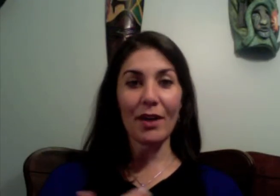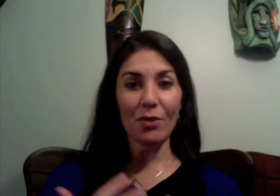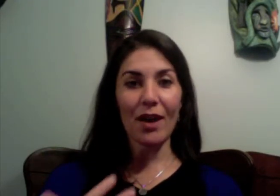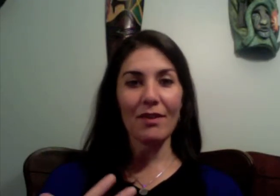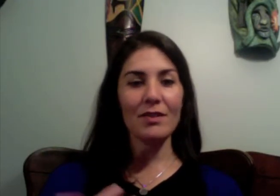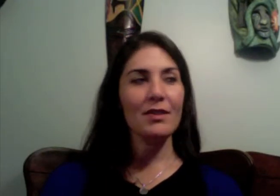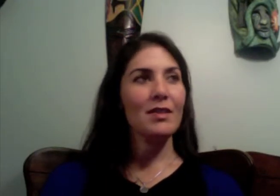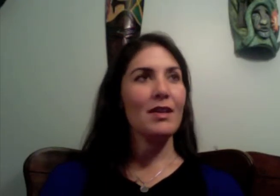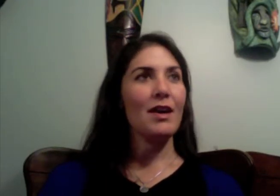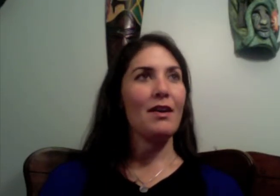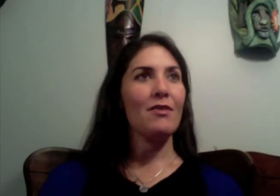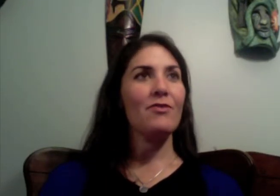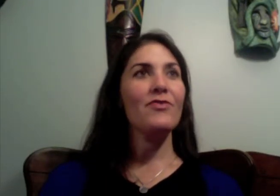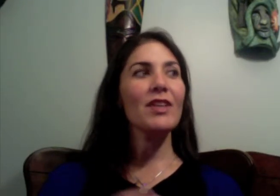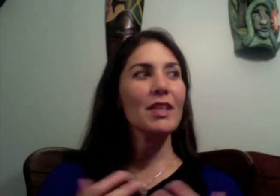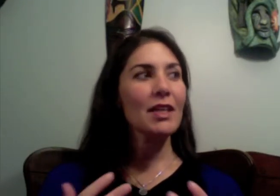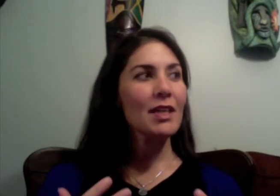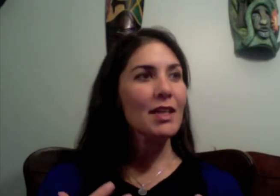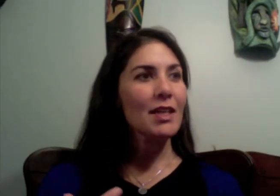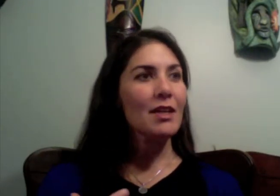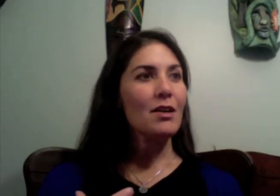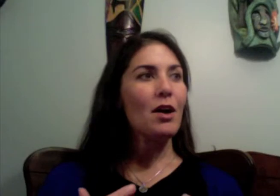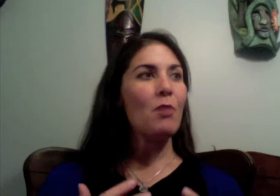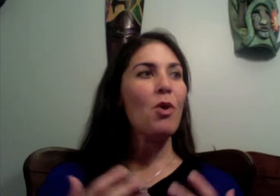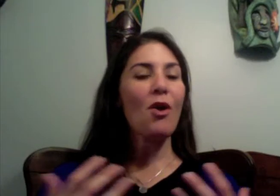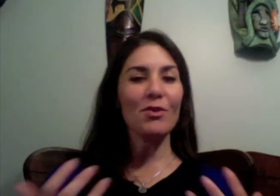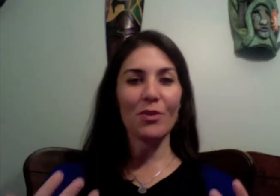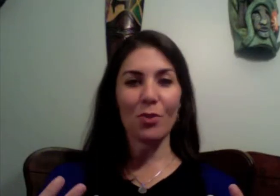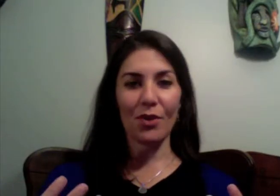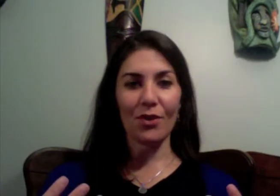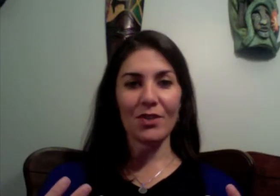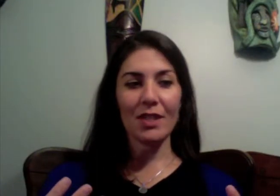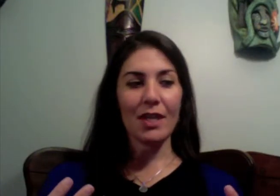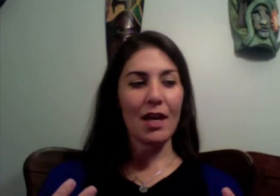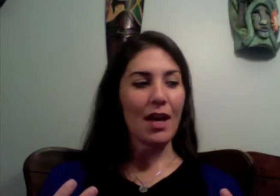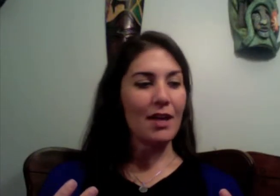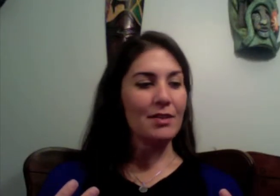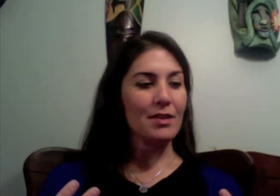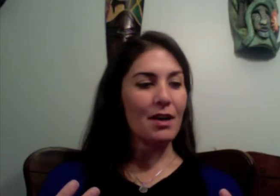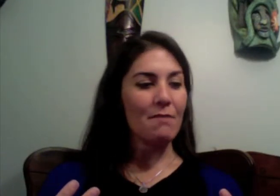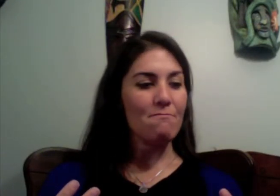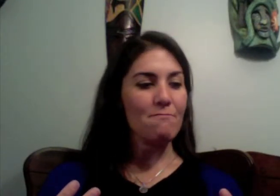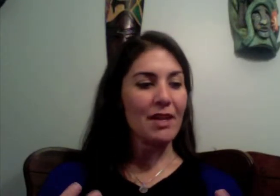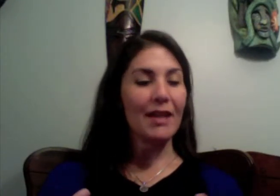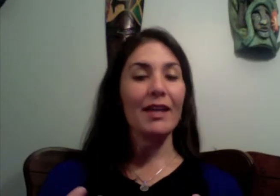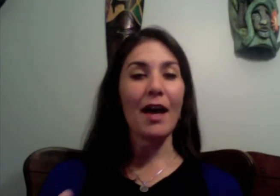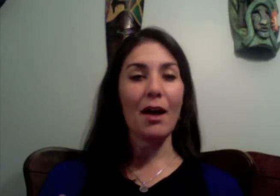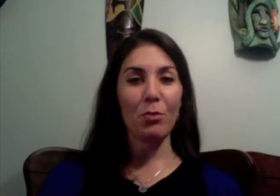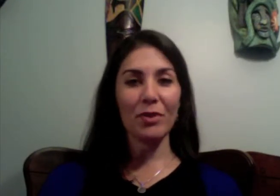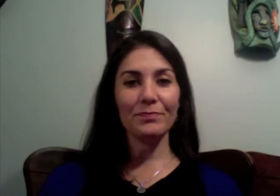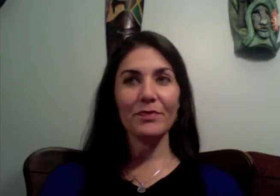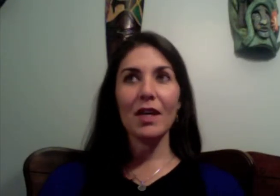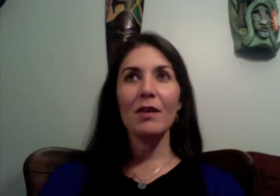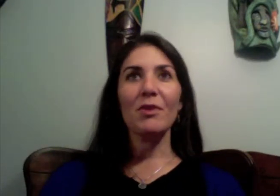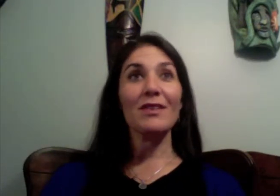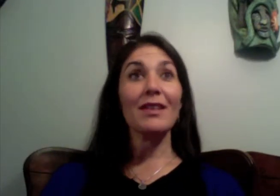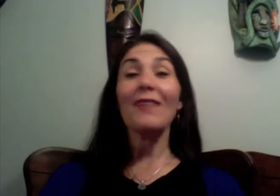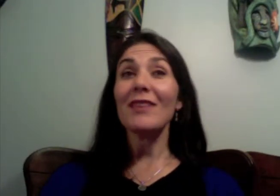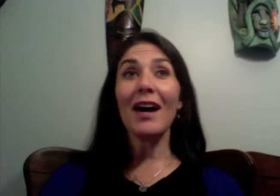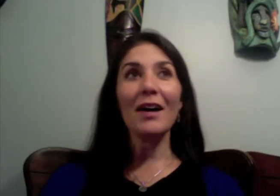around feeling a part of the world and that I can help because a lot of times